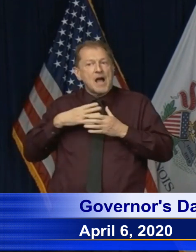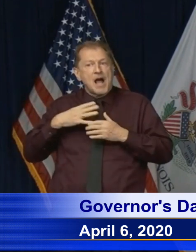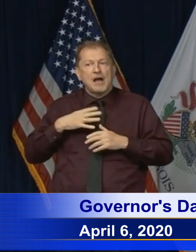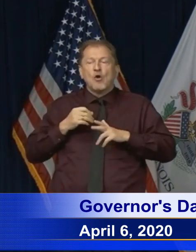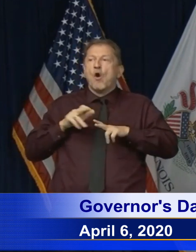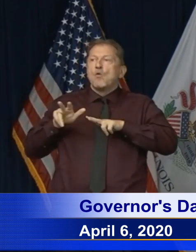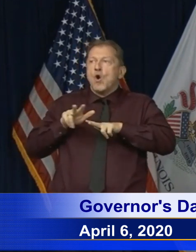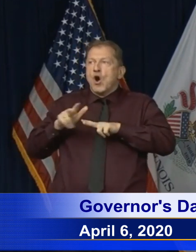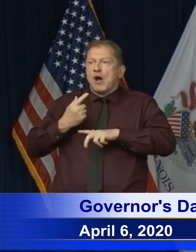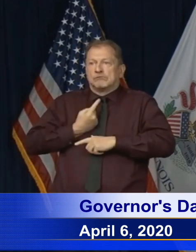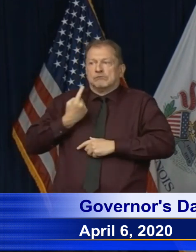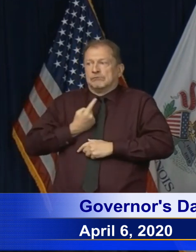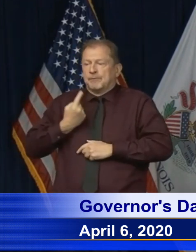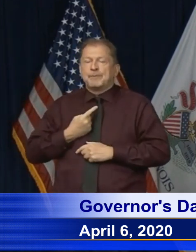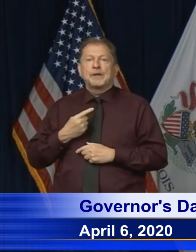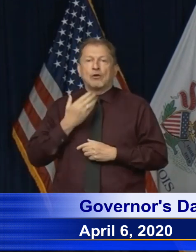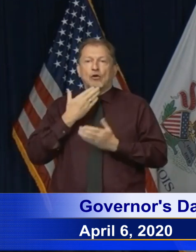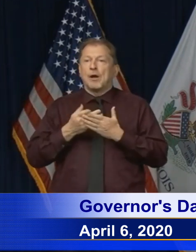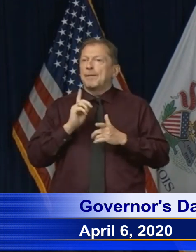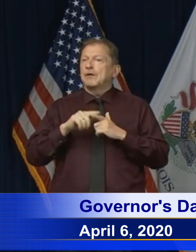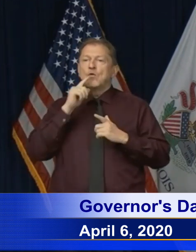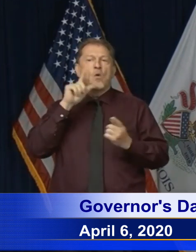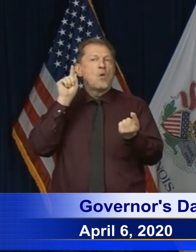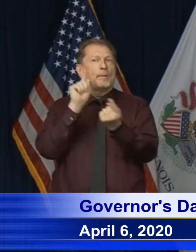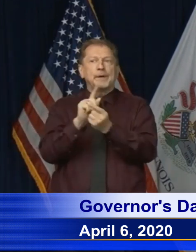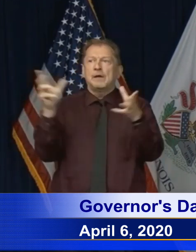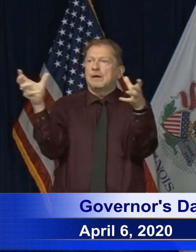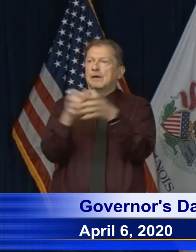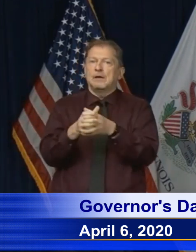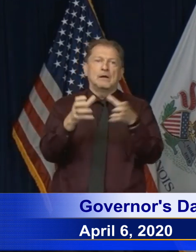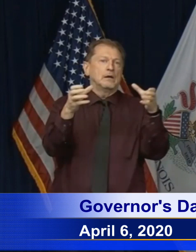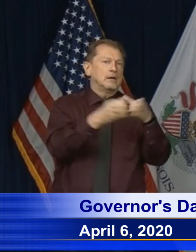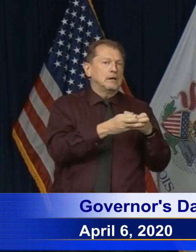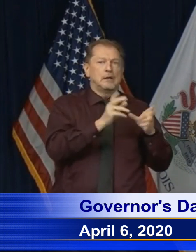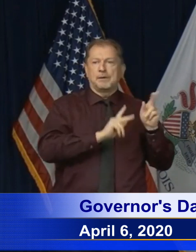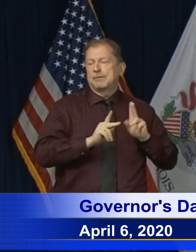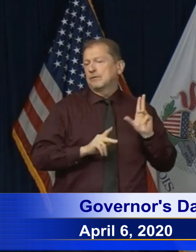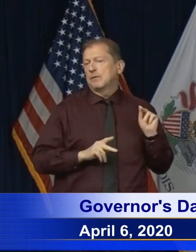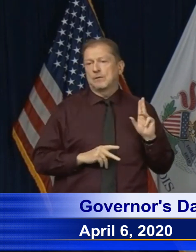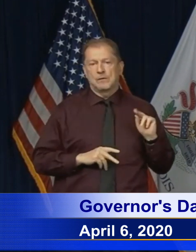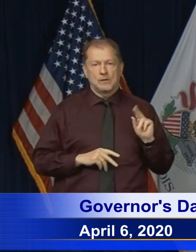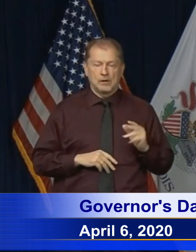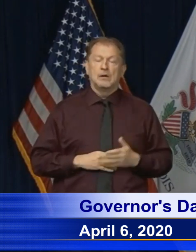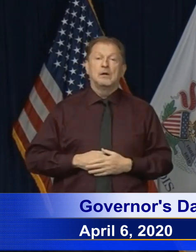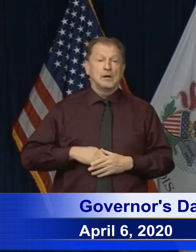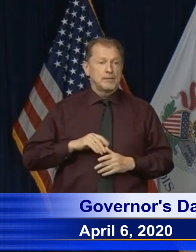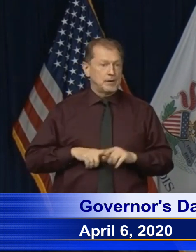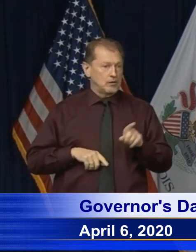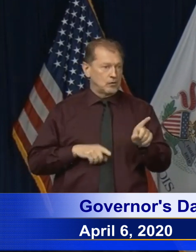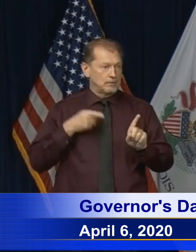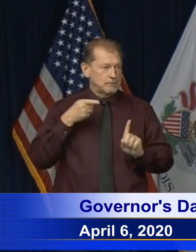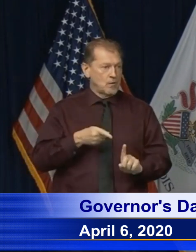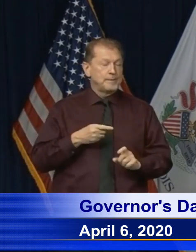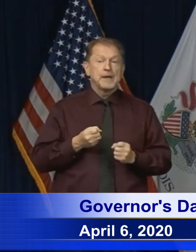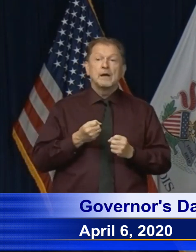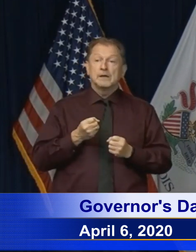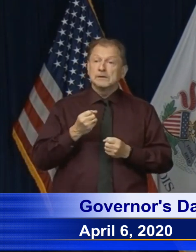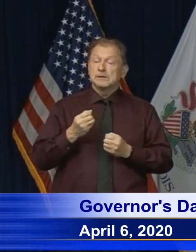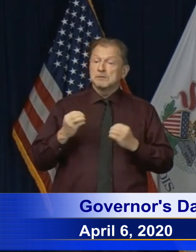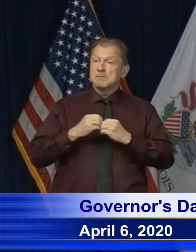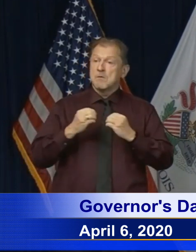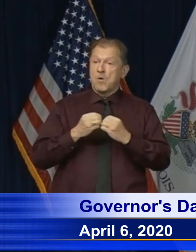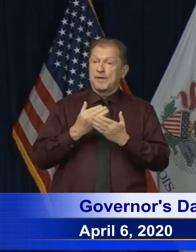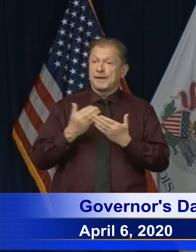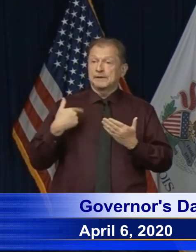But do not go meet people. Do not. But to your point, I mean, there are lots of things that we can